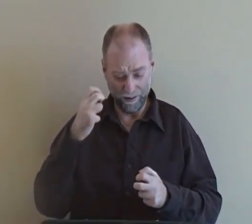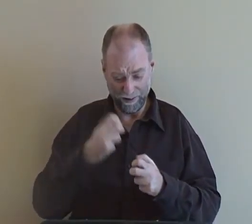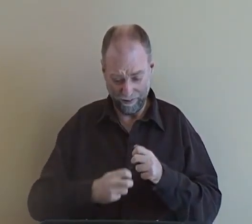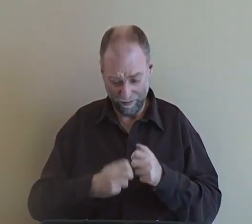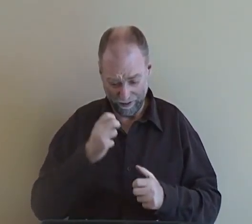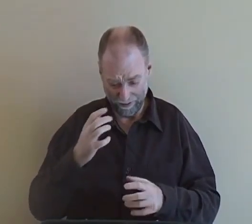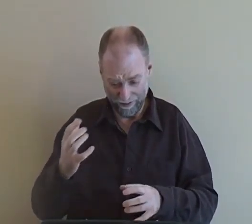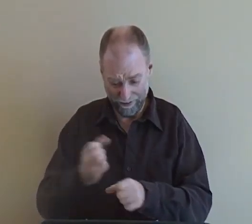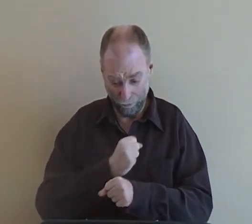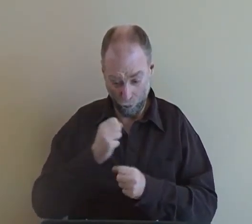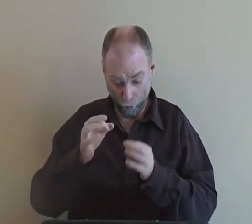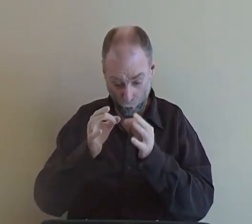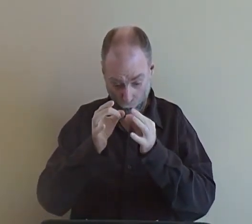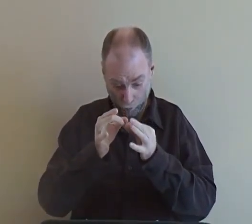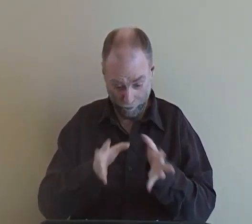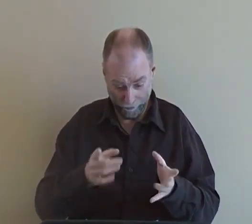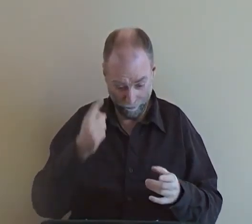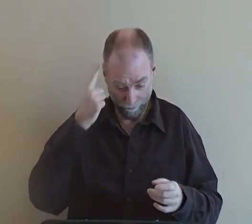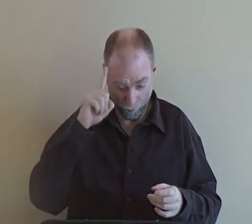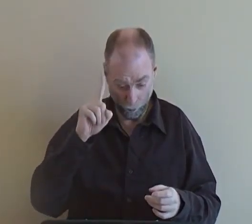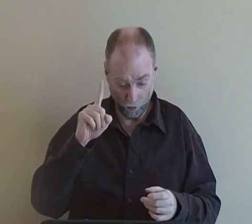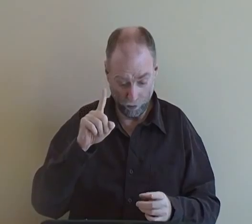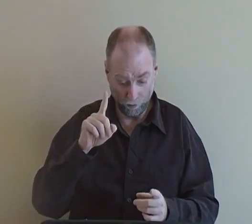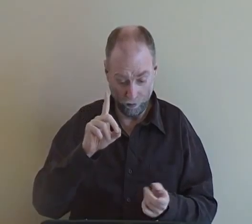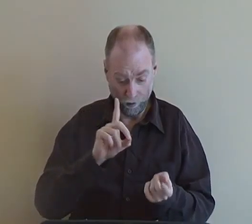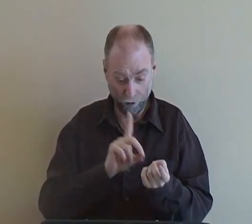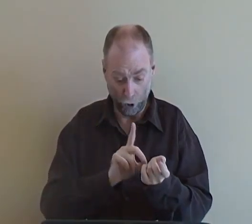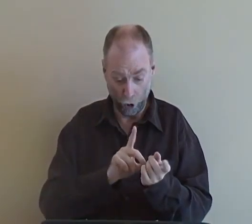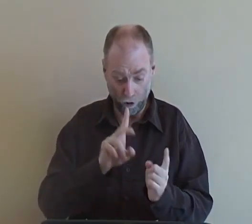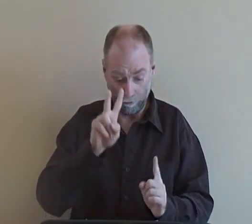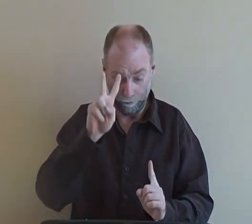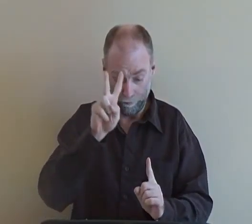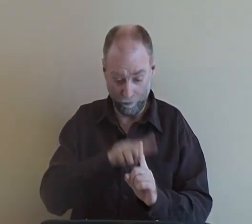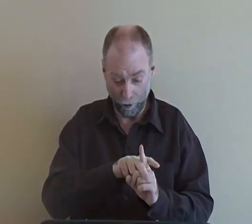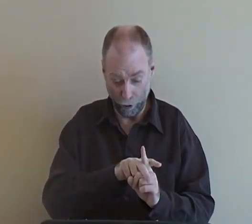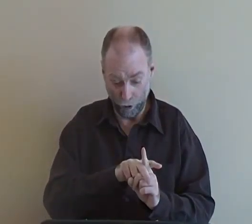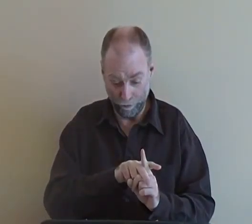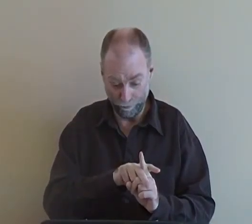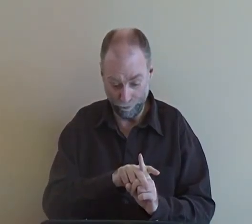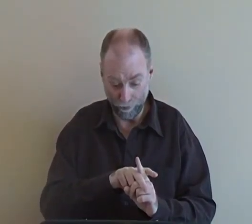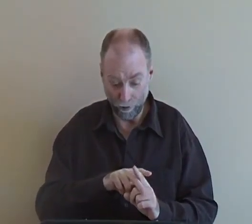I find it very difficult to get an interpreter for doctor's appointments,